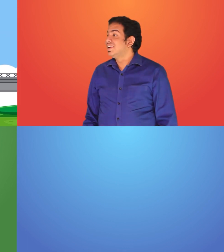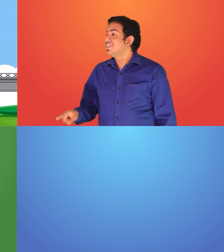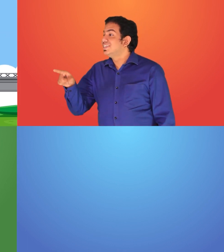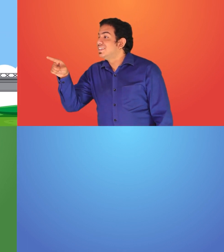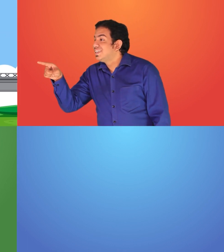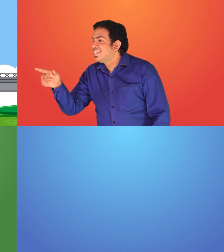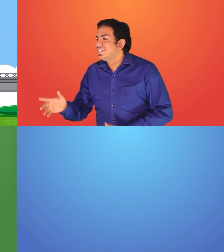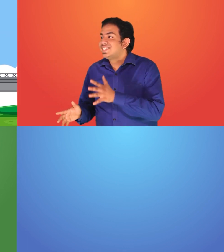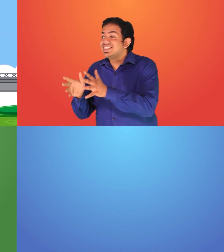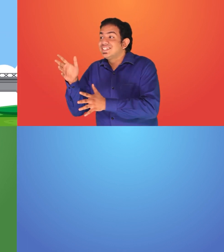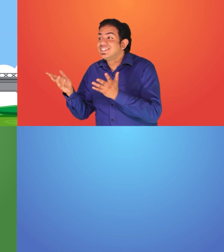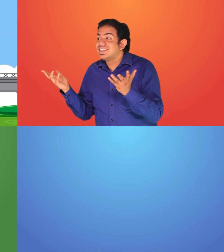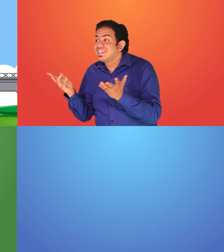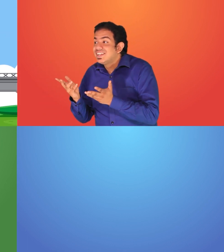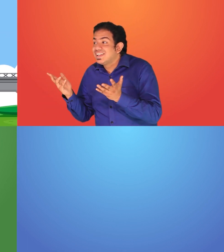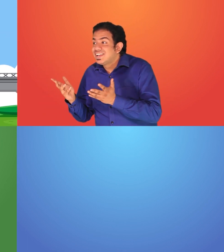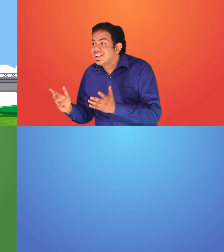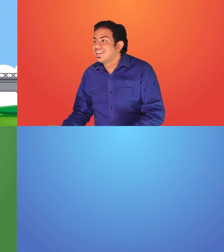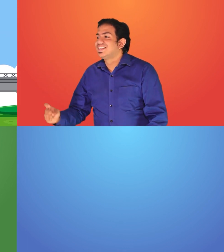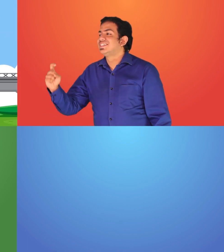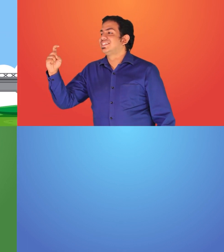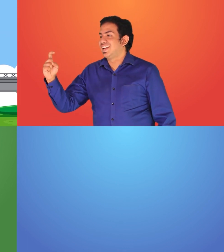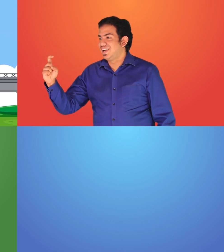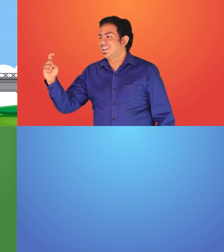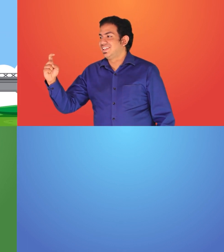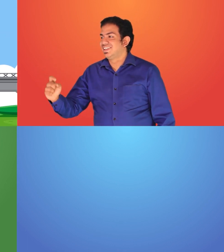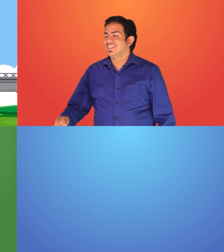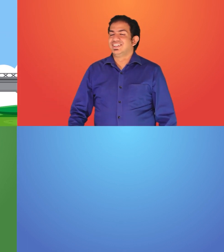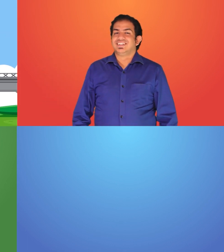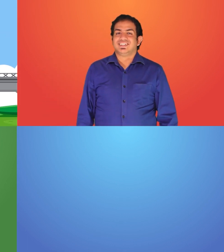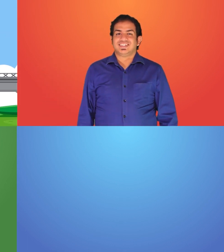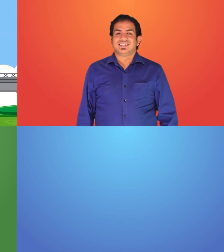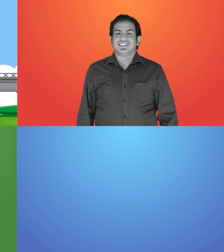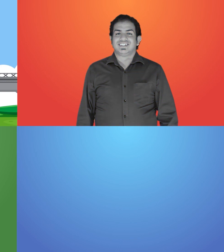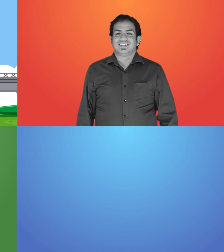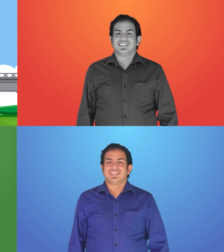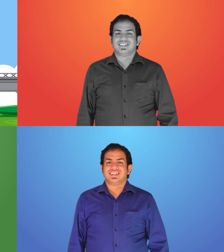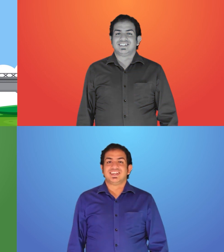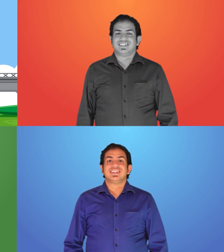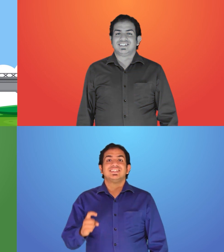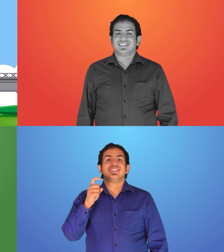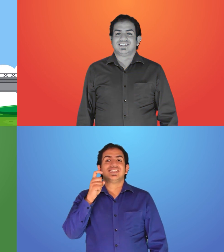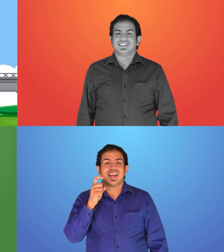How do we sign this? Seven. Seven